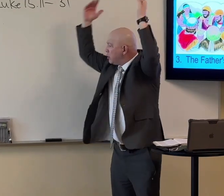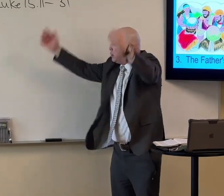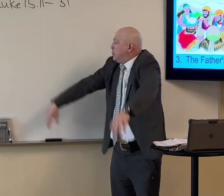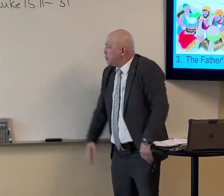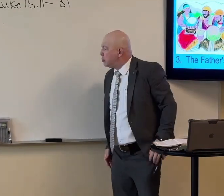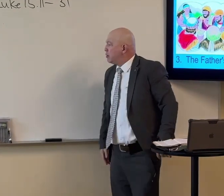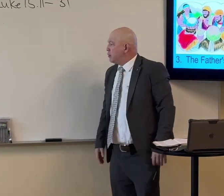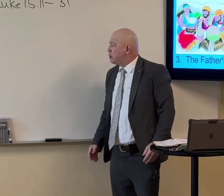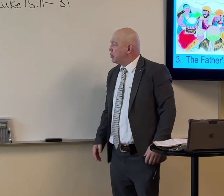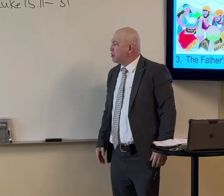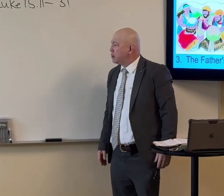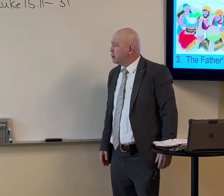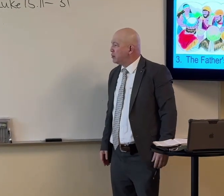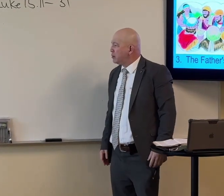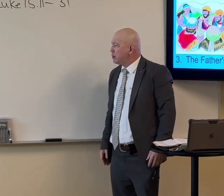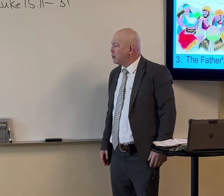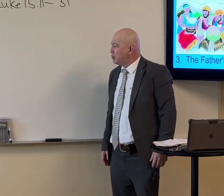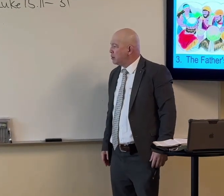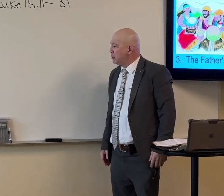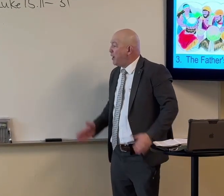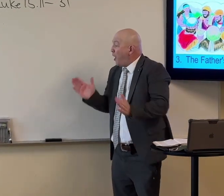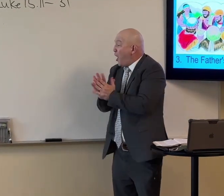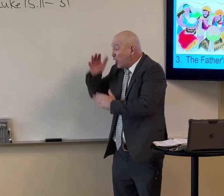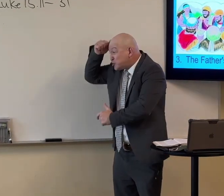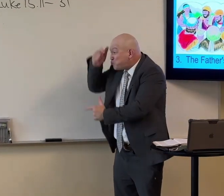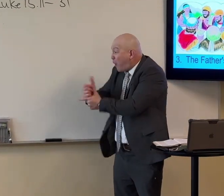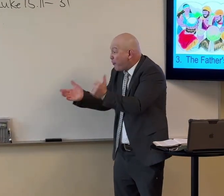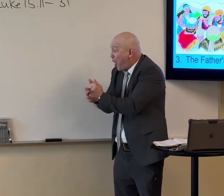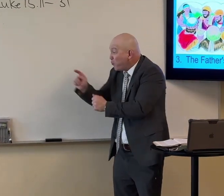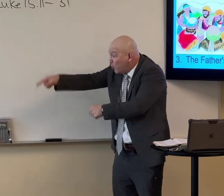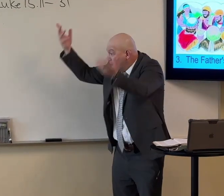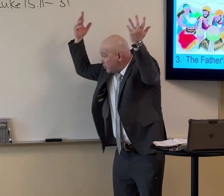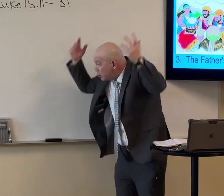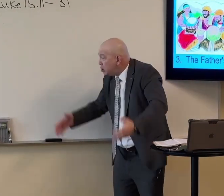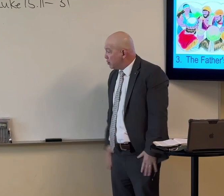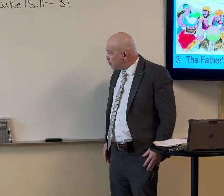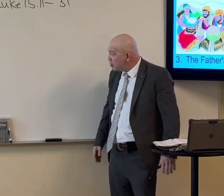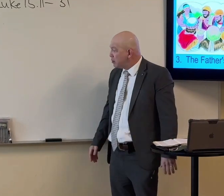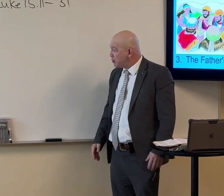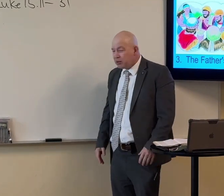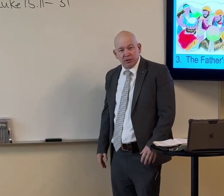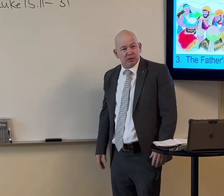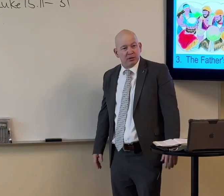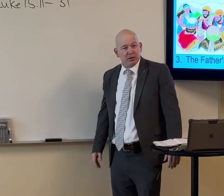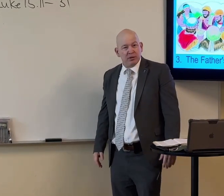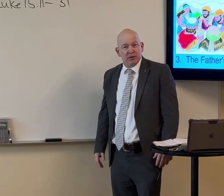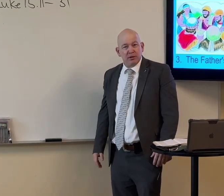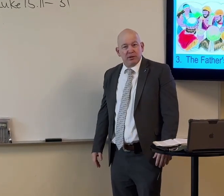Been hanging out with these pigs. And all these lousy friends. You know what. You haven't even been helping your brother.